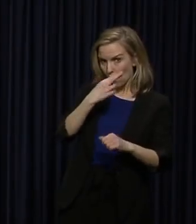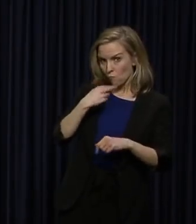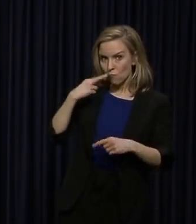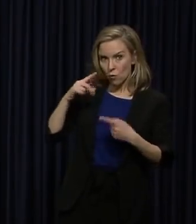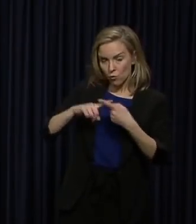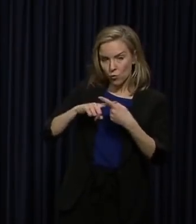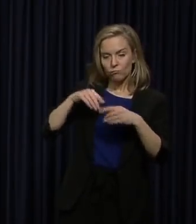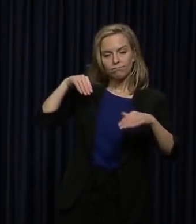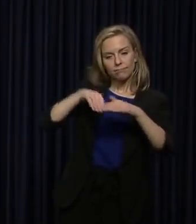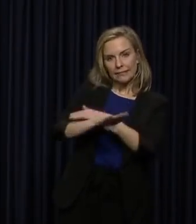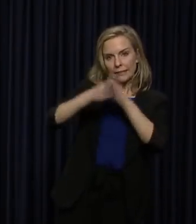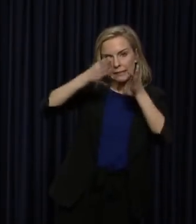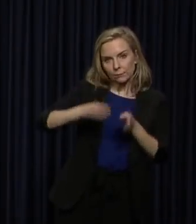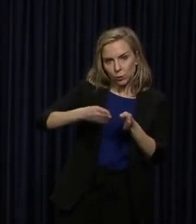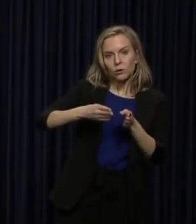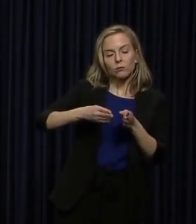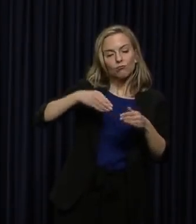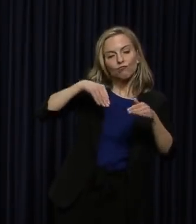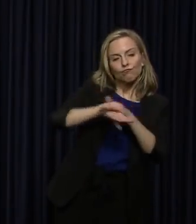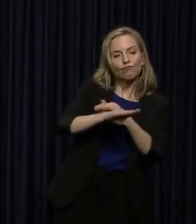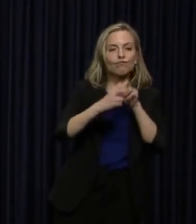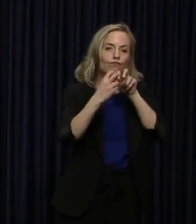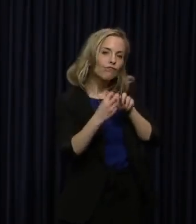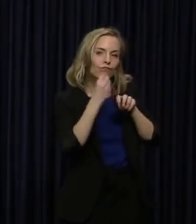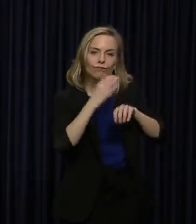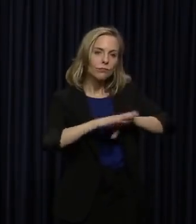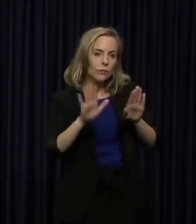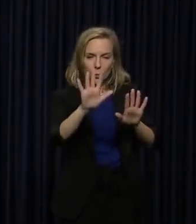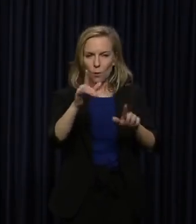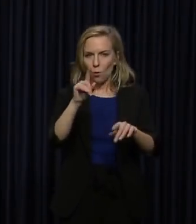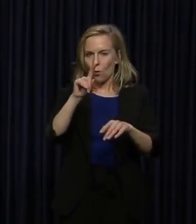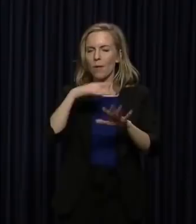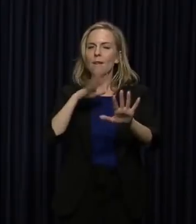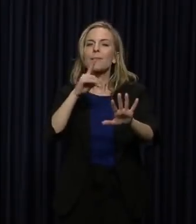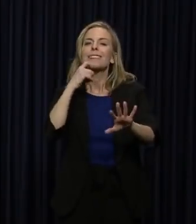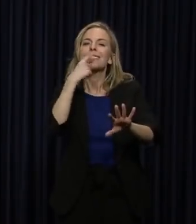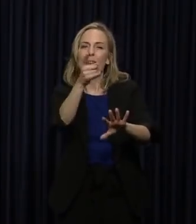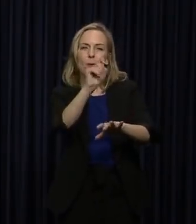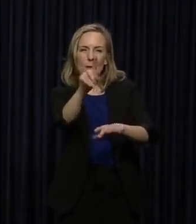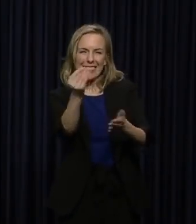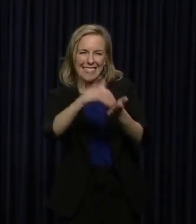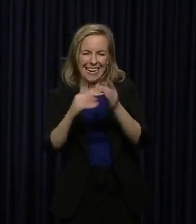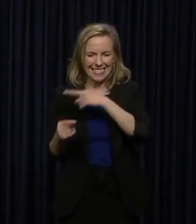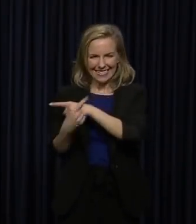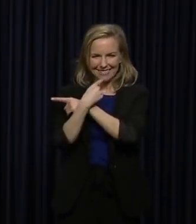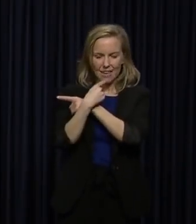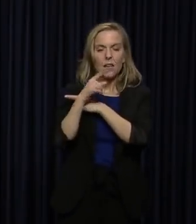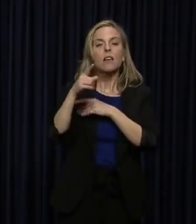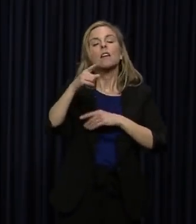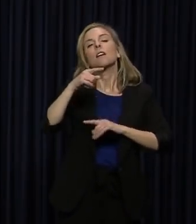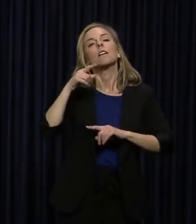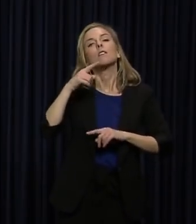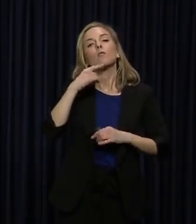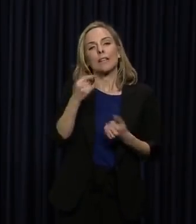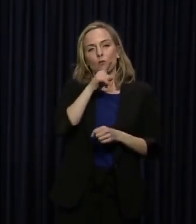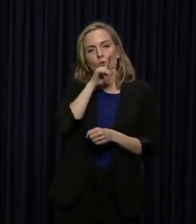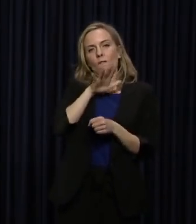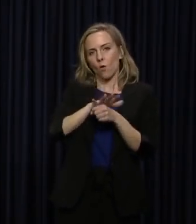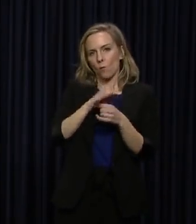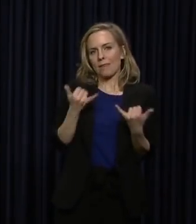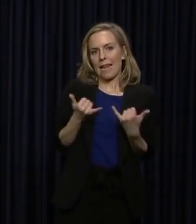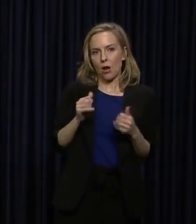to in-person traffic statewide? Yes. How? Let me repeat the question. It was confirming that we're going to be